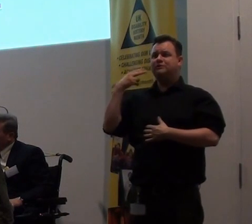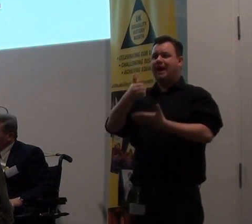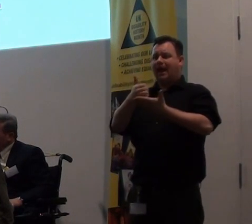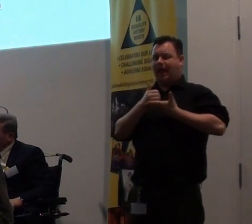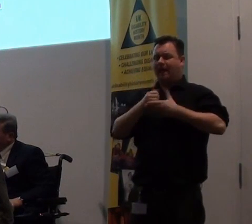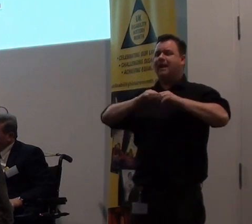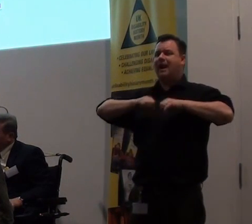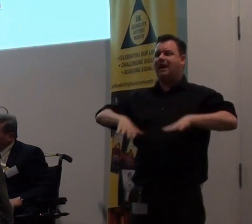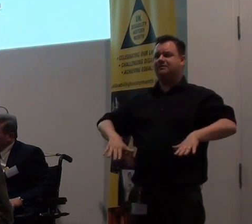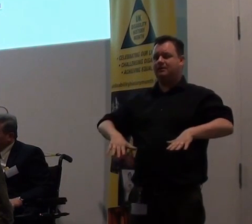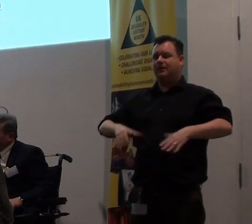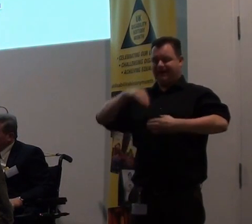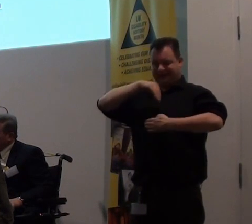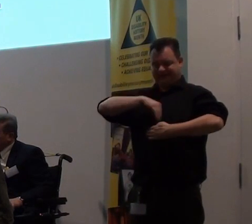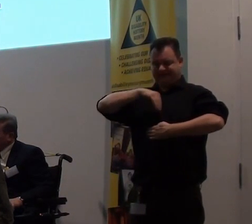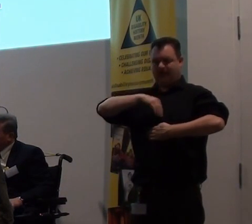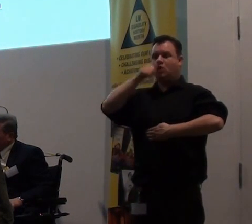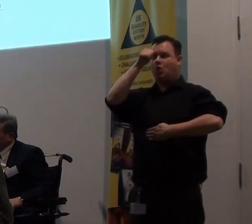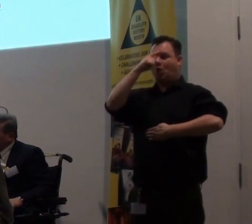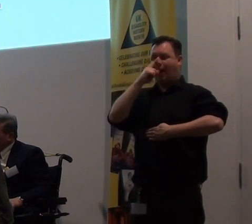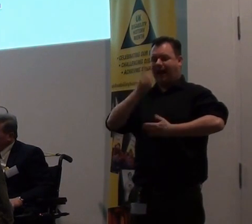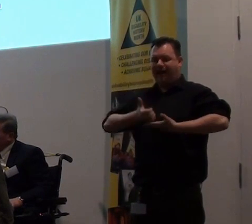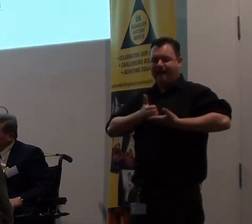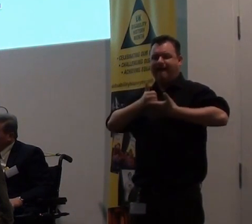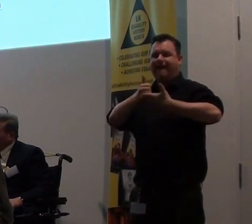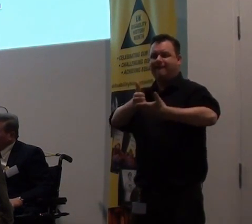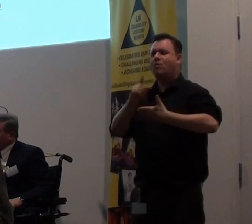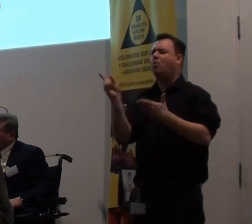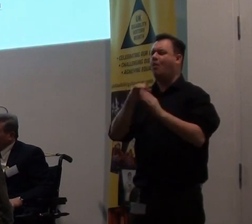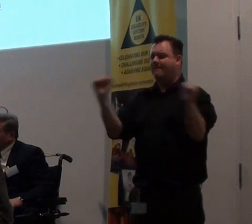but we know what we can give, the power of connection.